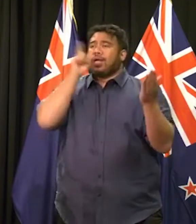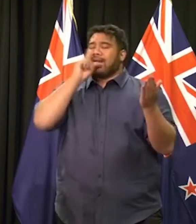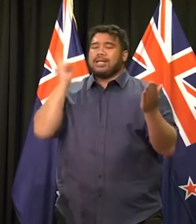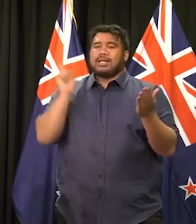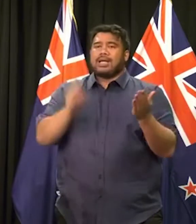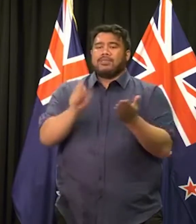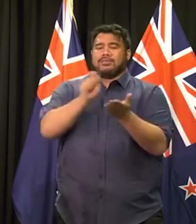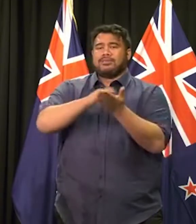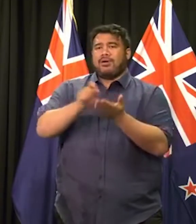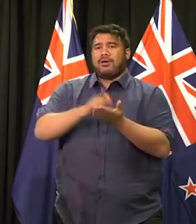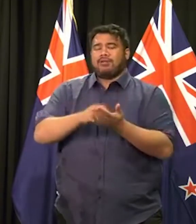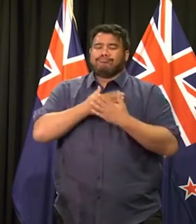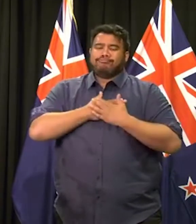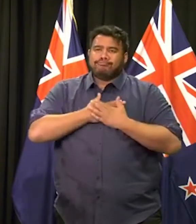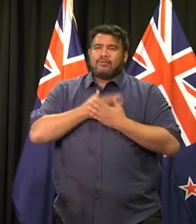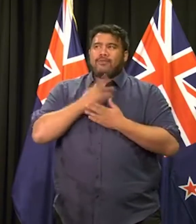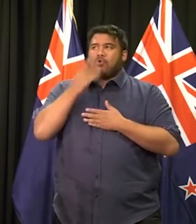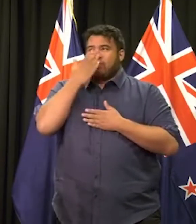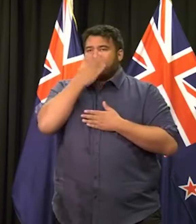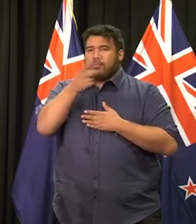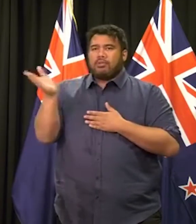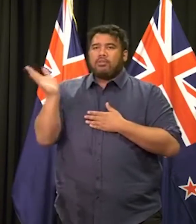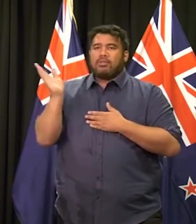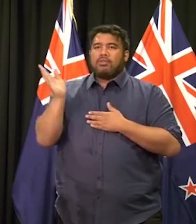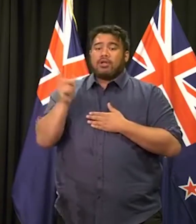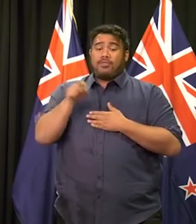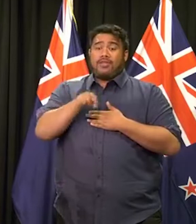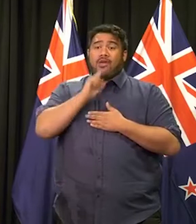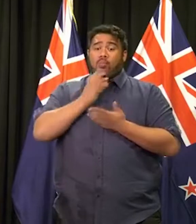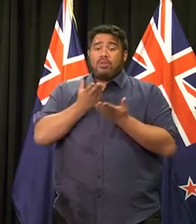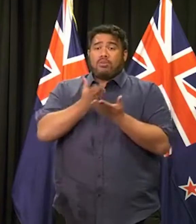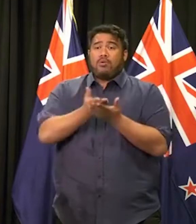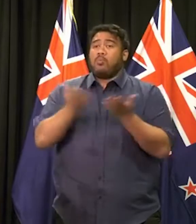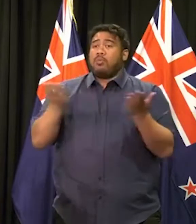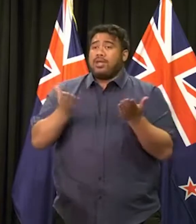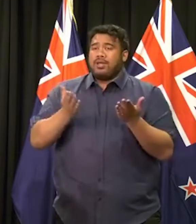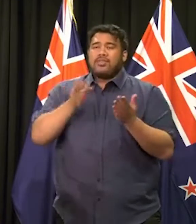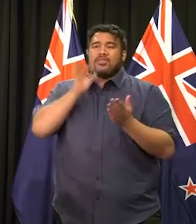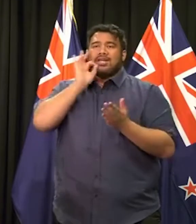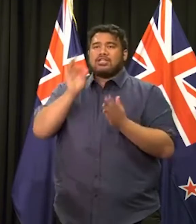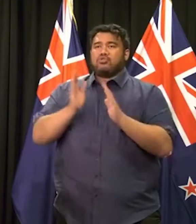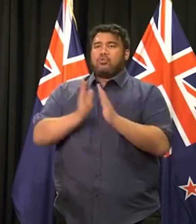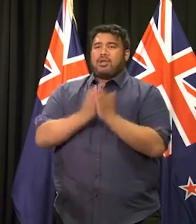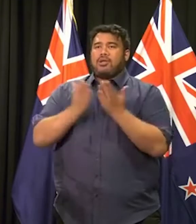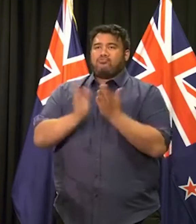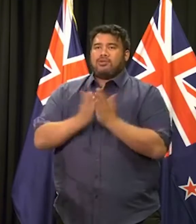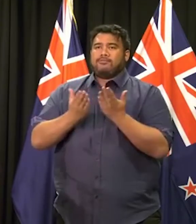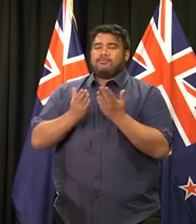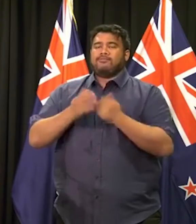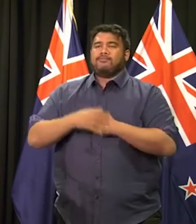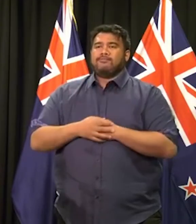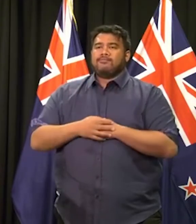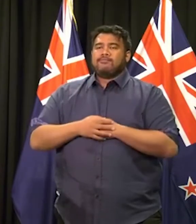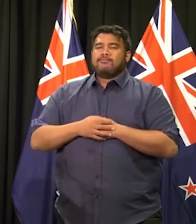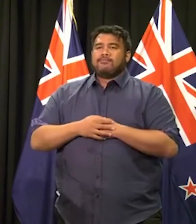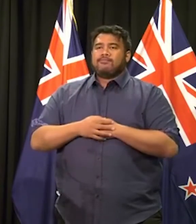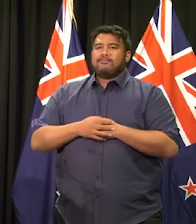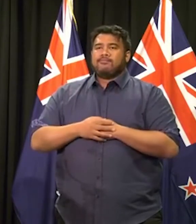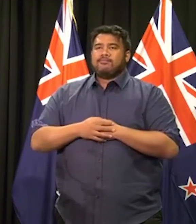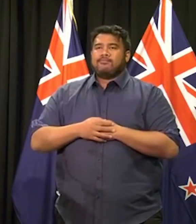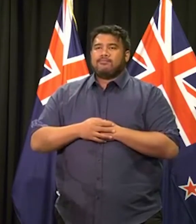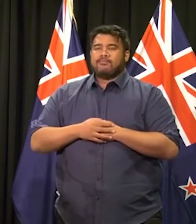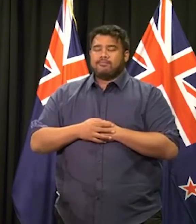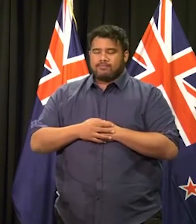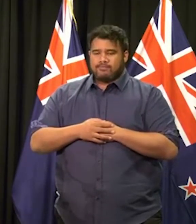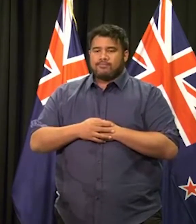Further details will come on that for media to attend. Again, though, want to